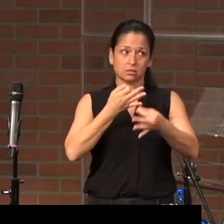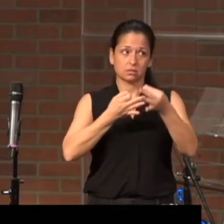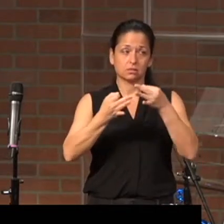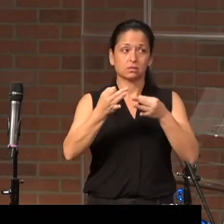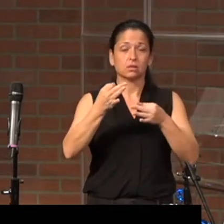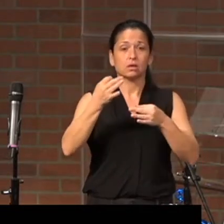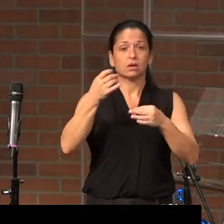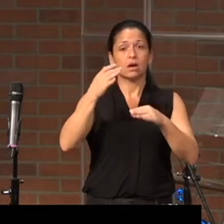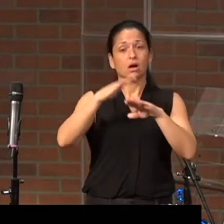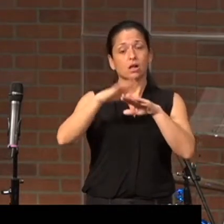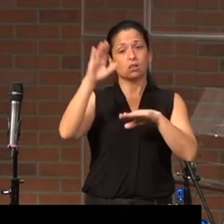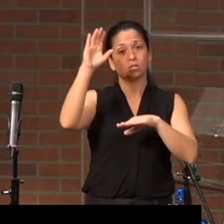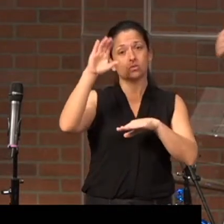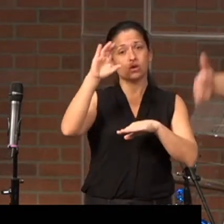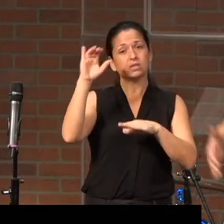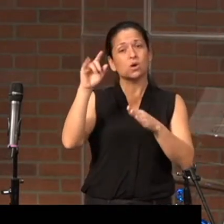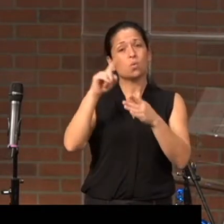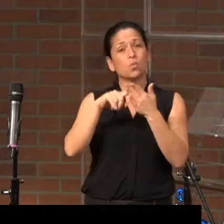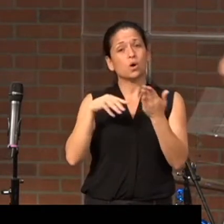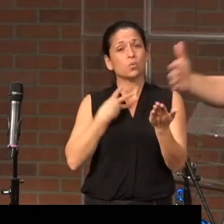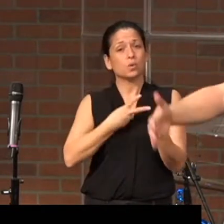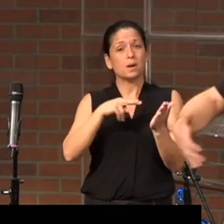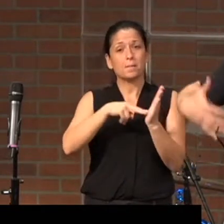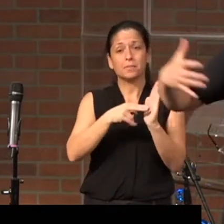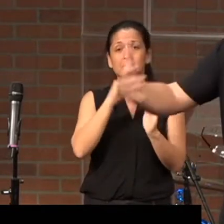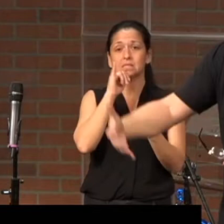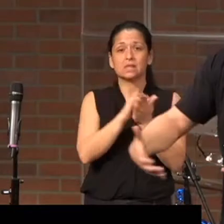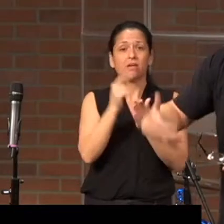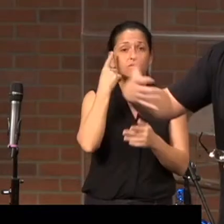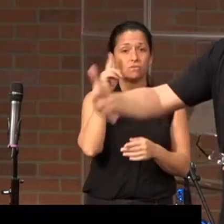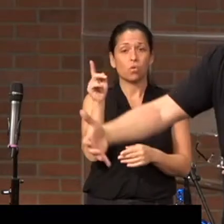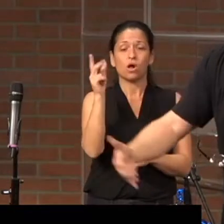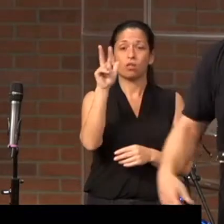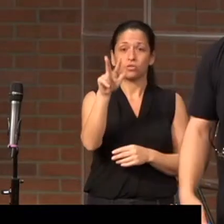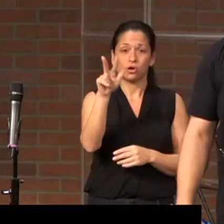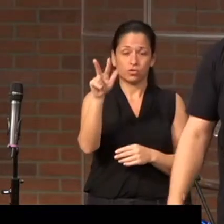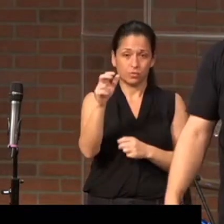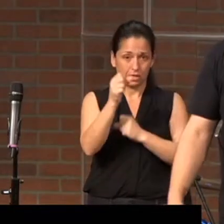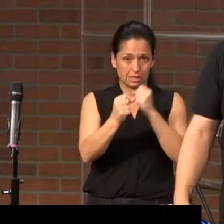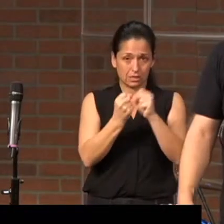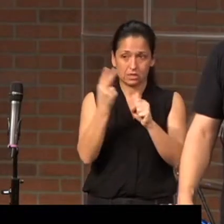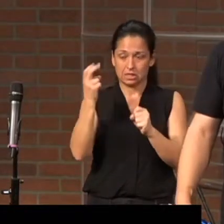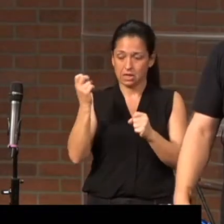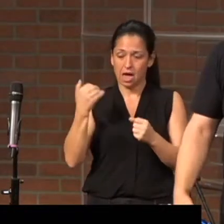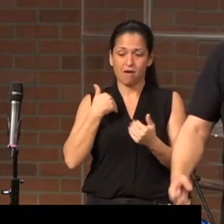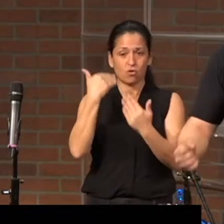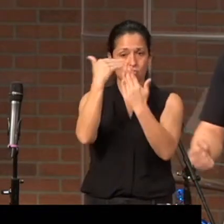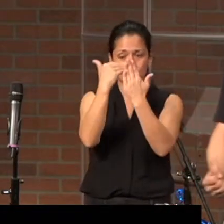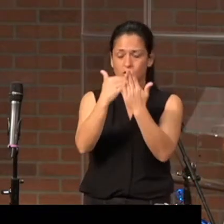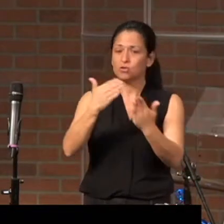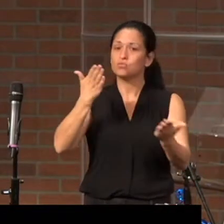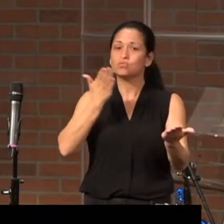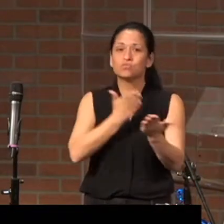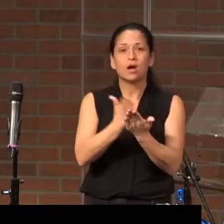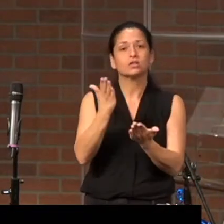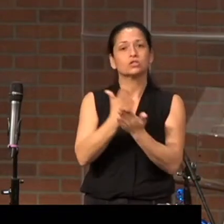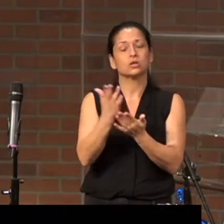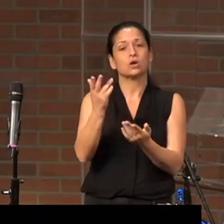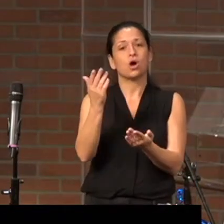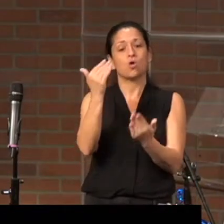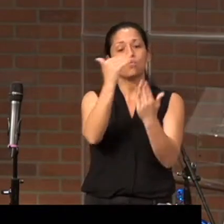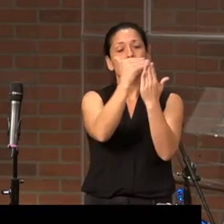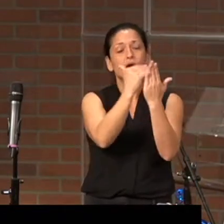years, for 12,000 days, he had racked up a record of righteousness, a record of